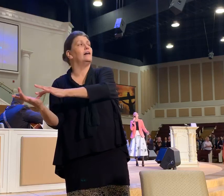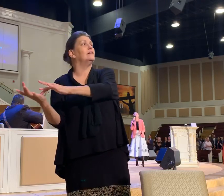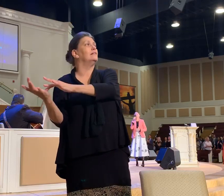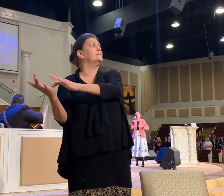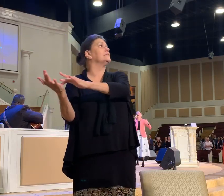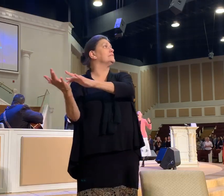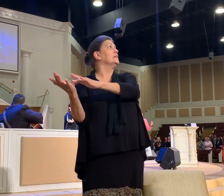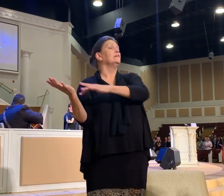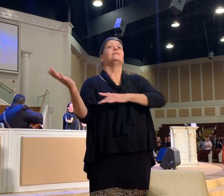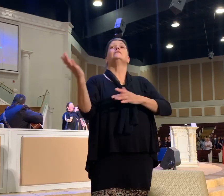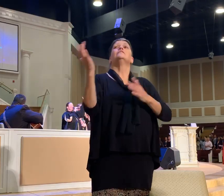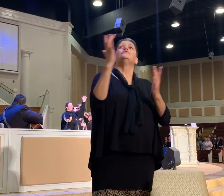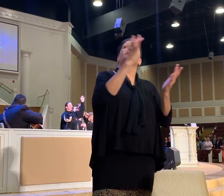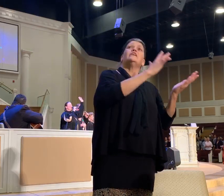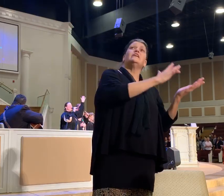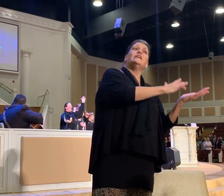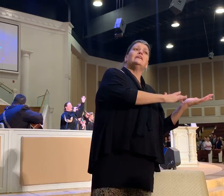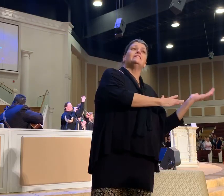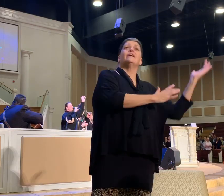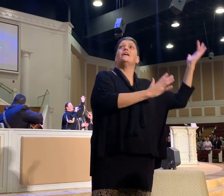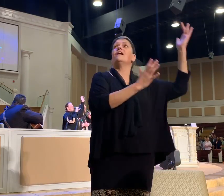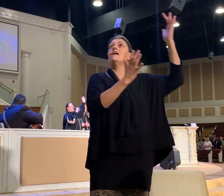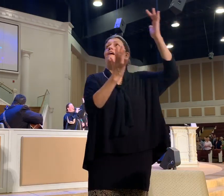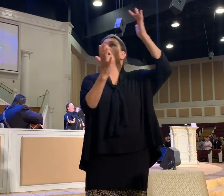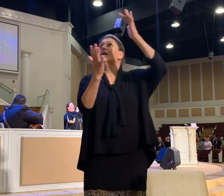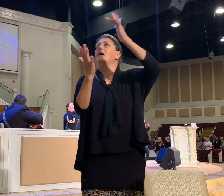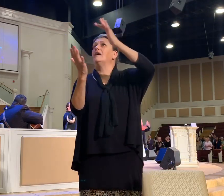Oh, Jesus,